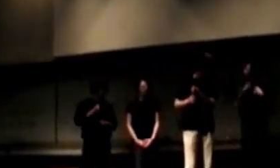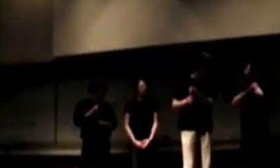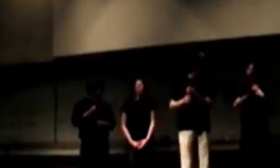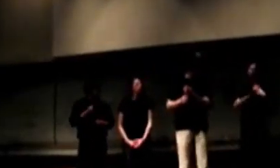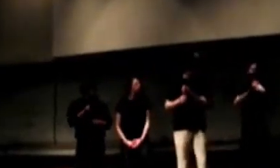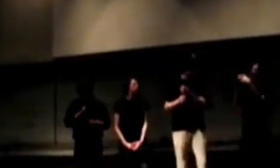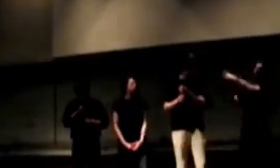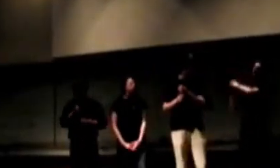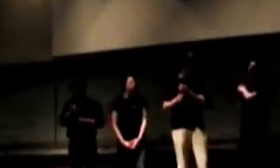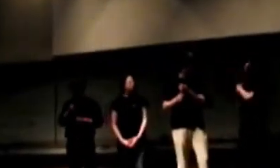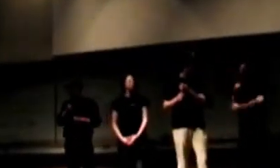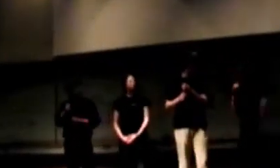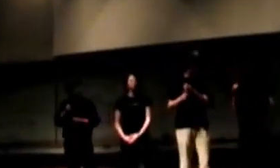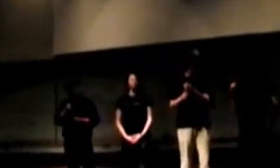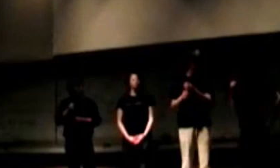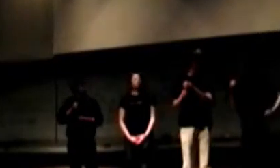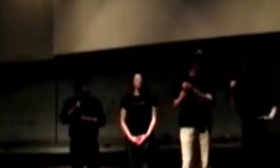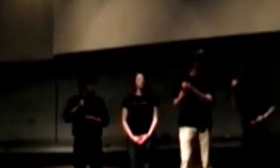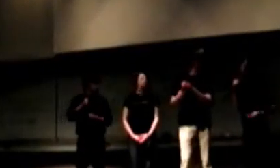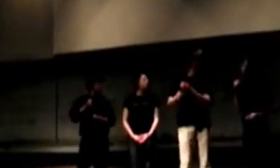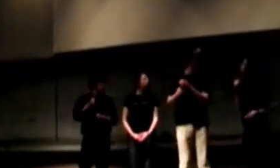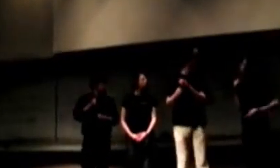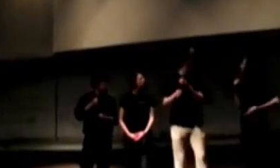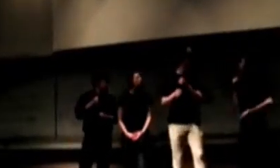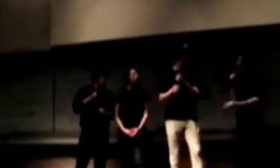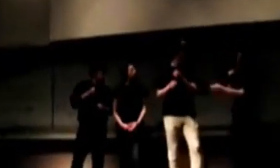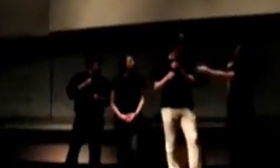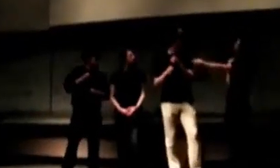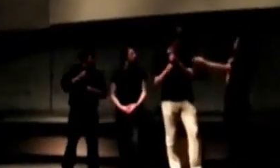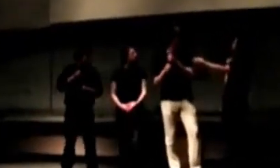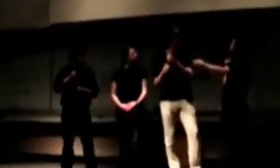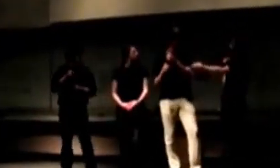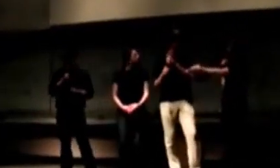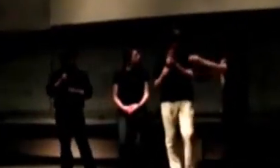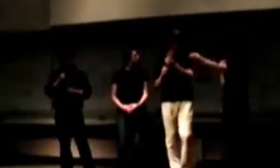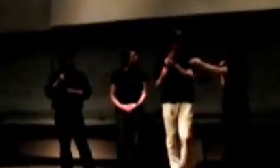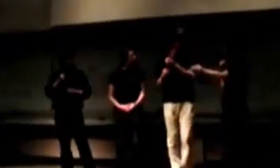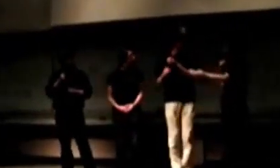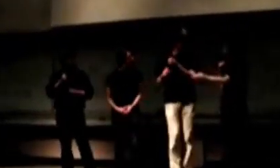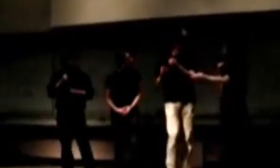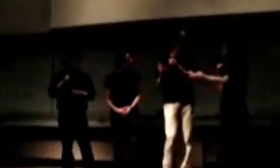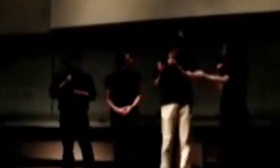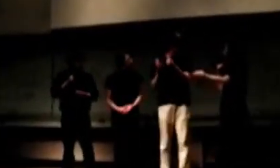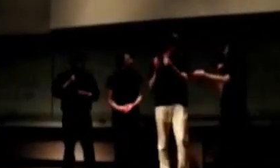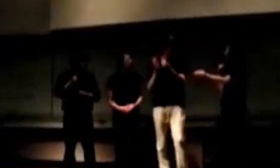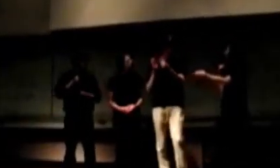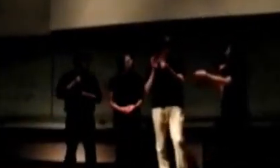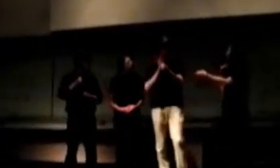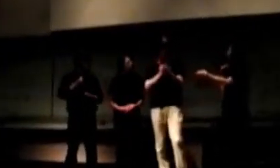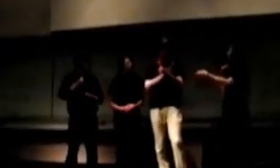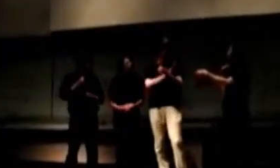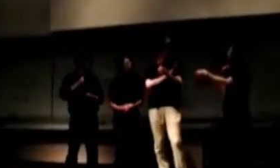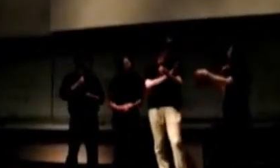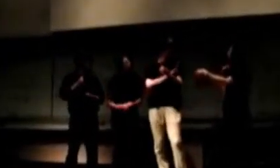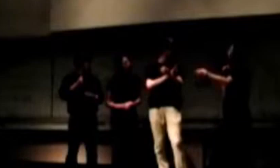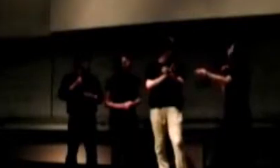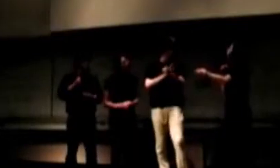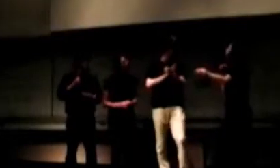You know what? I have a pamphlet that tells us all about the harmful chemicals. Here, take a look. No, I have actually not used any